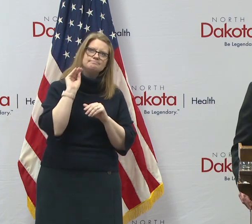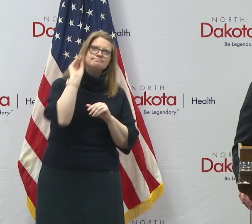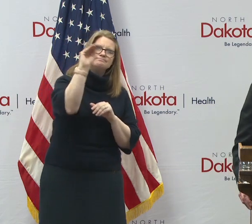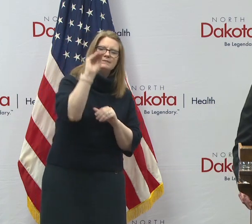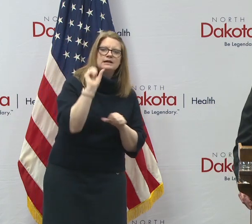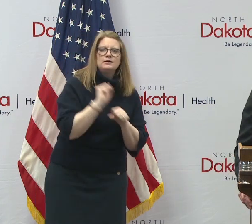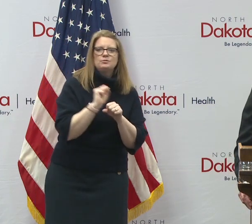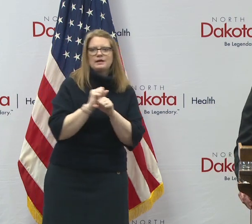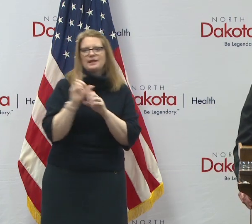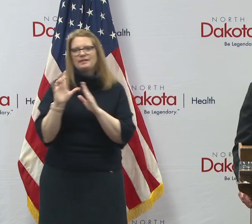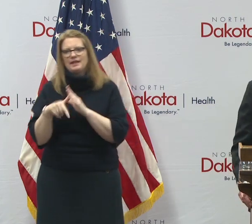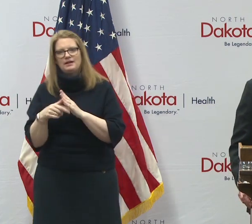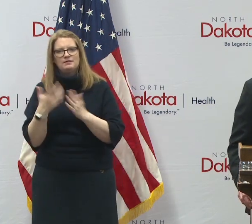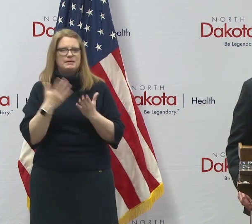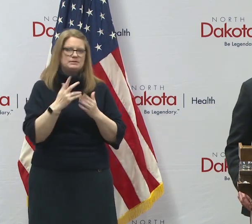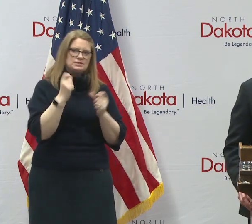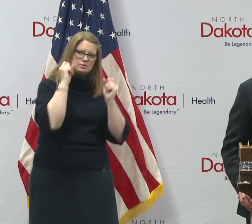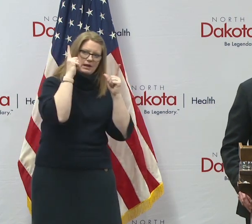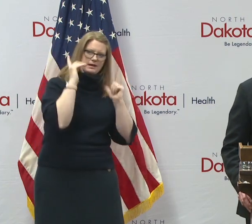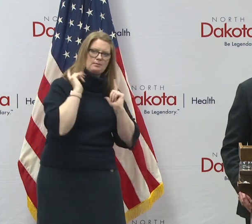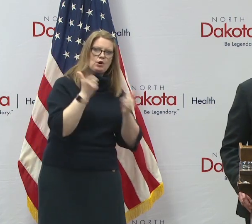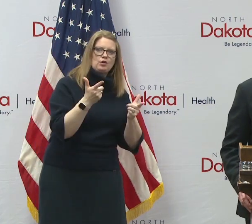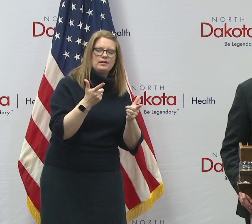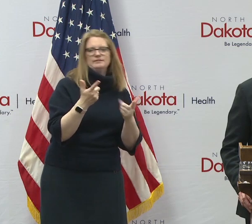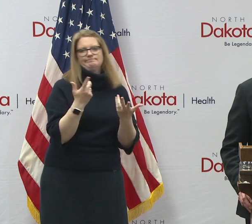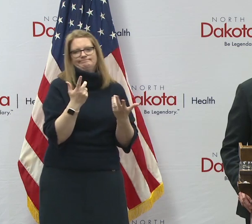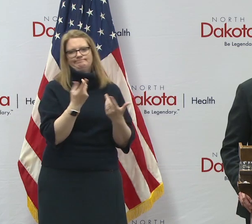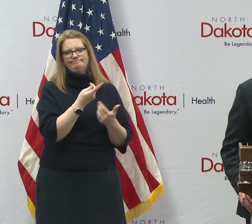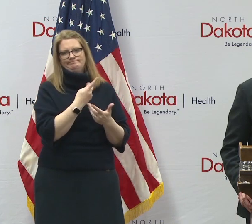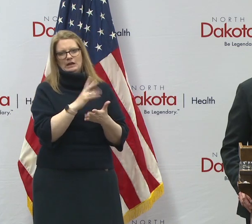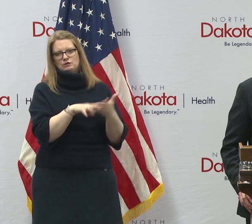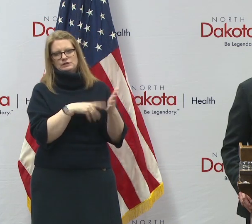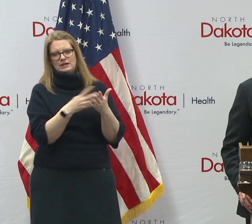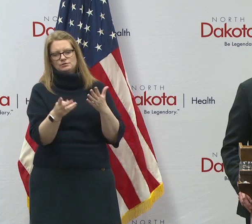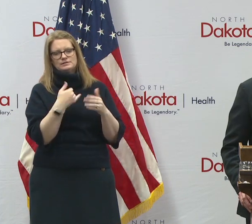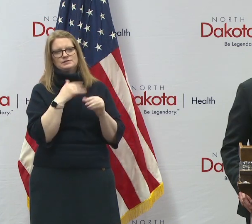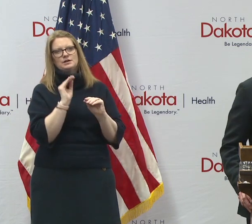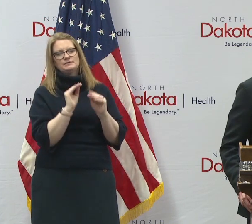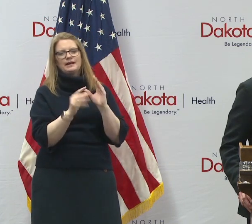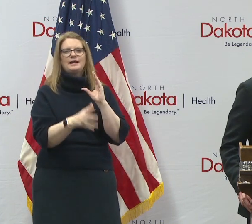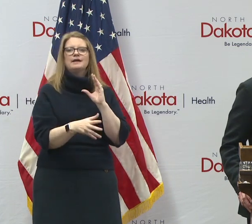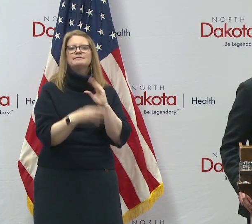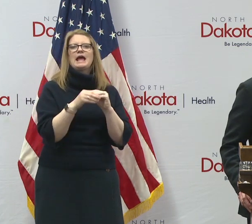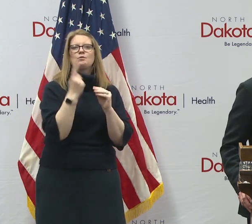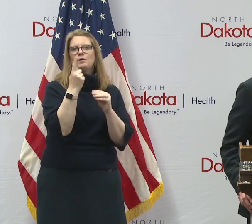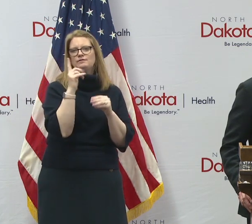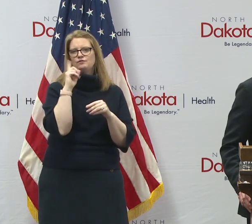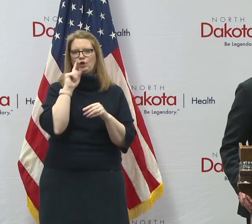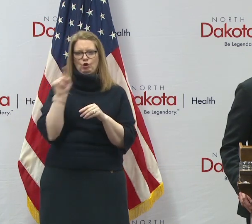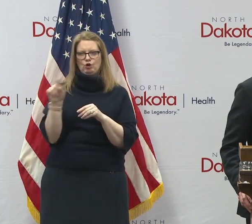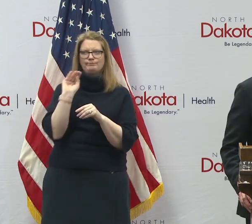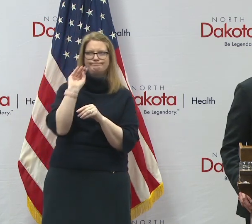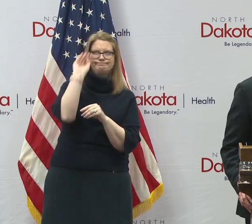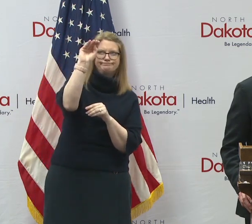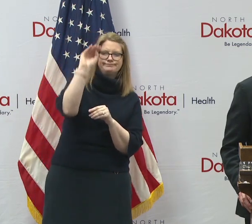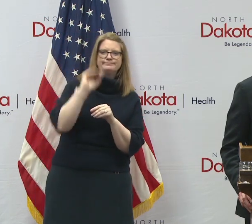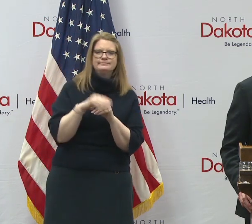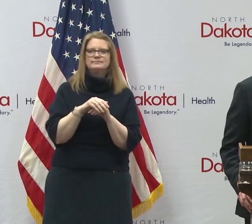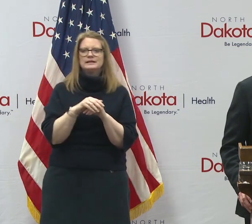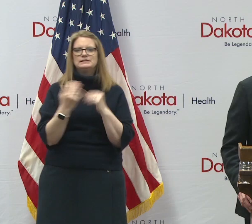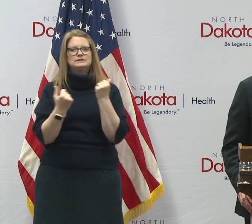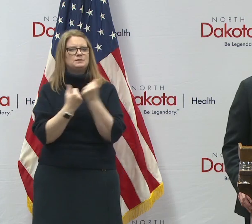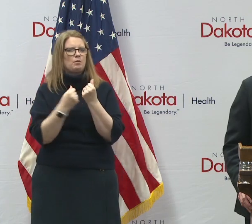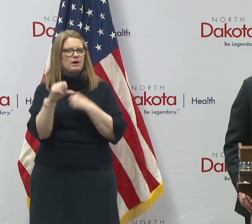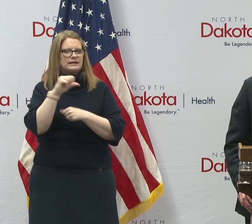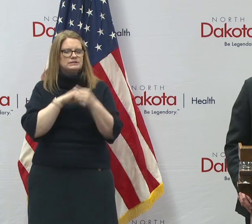might be working later and she might be getting up earlier, uh, just the way our schedules, uh, work. Uh, but yeah, I'd say, uh, yeah, supporting each other, uh,